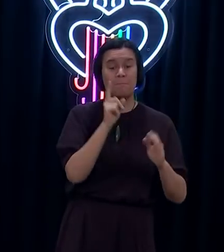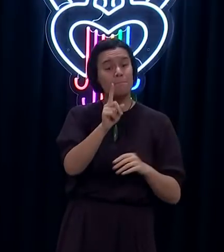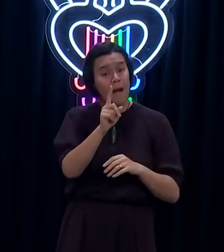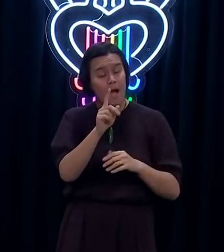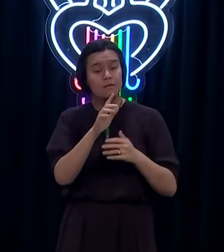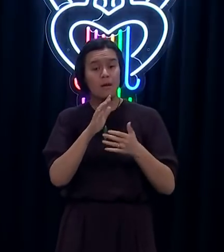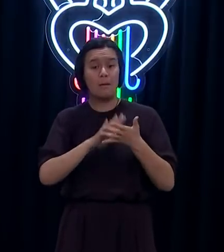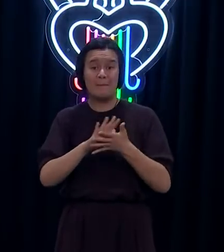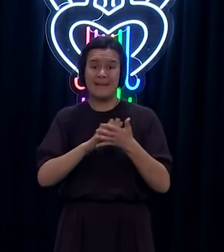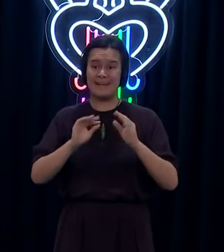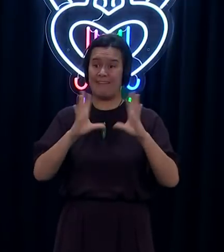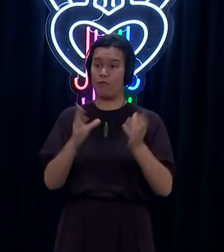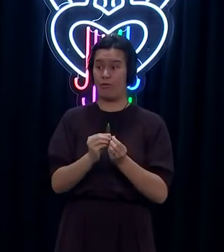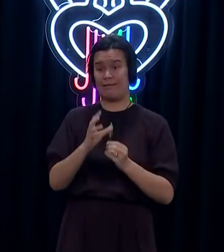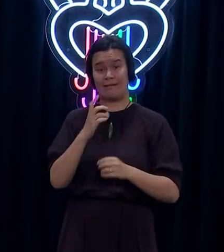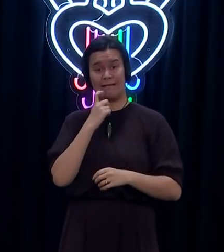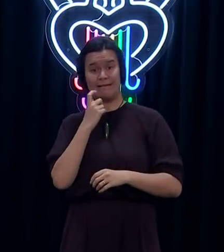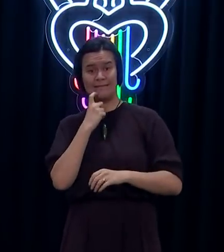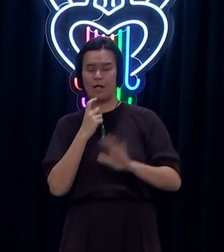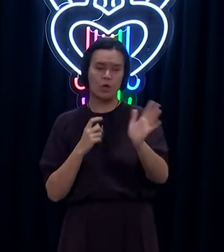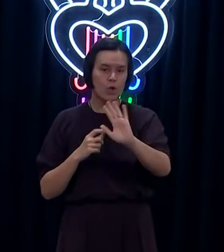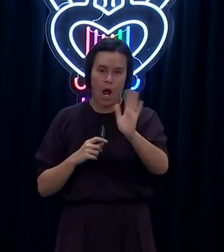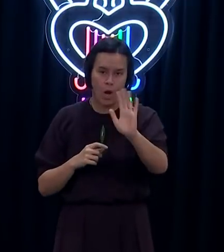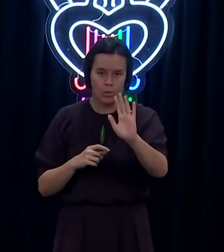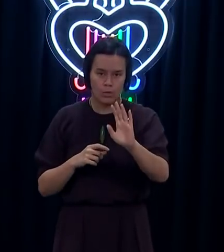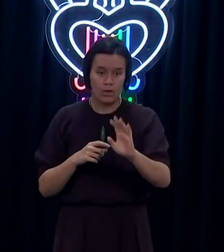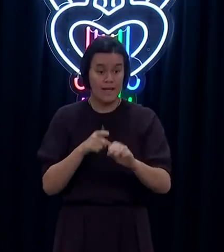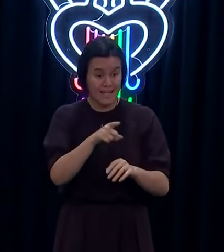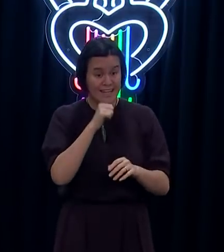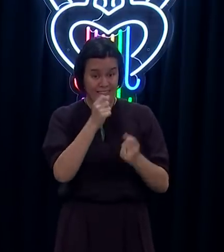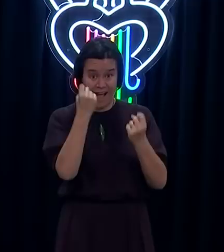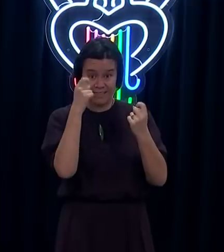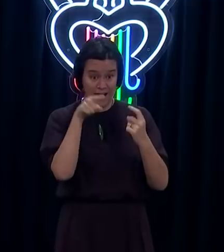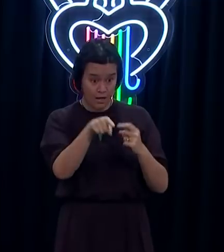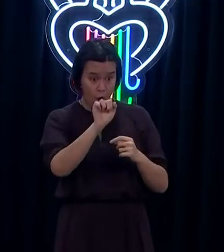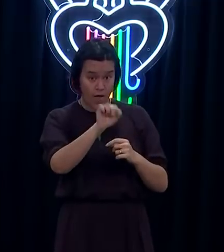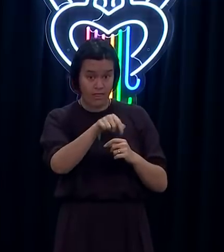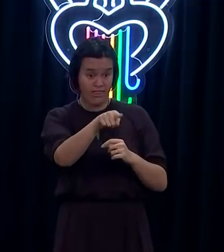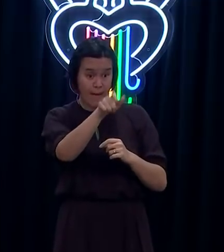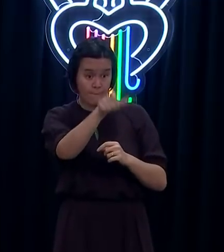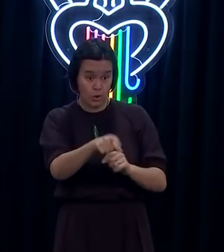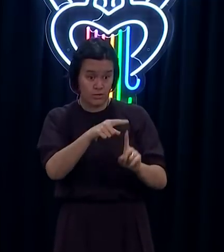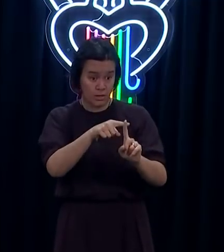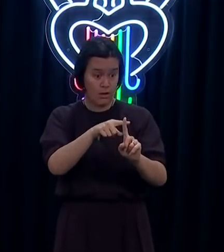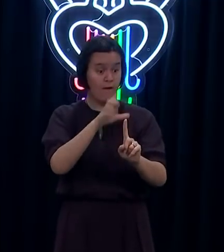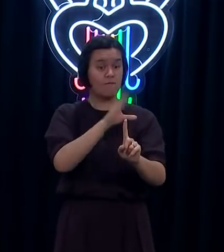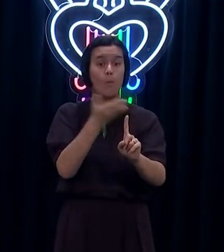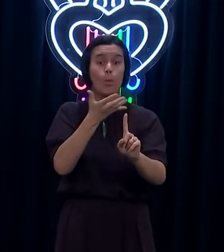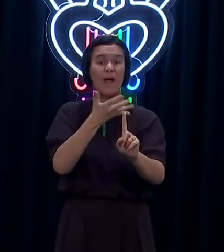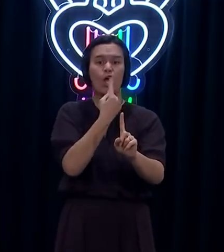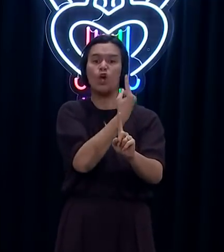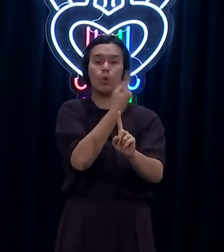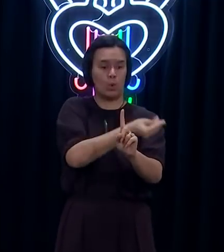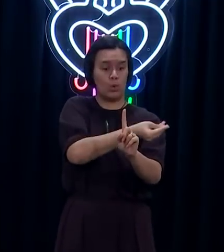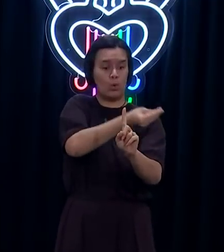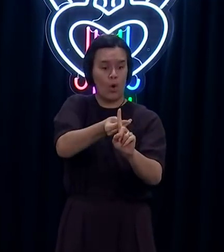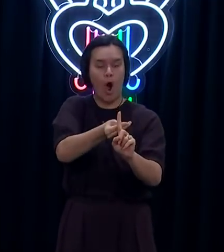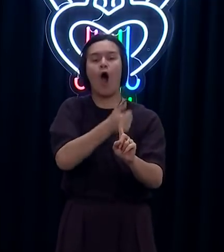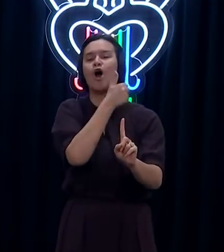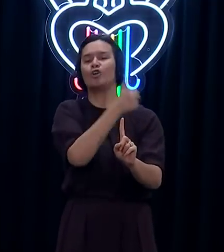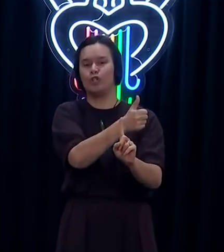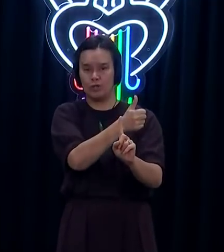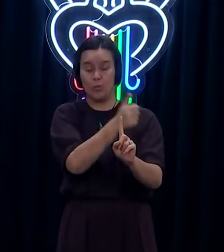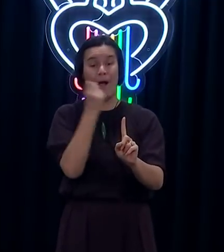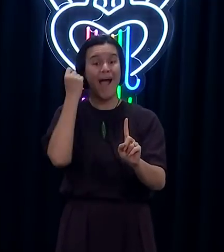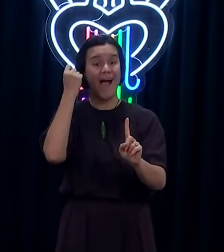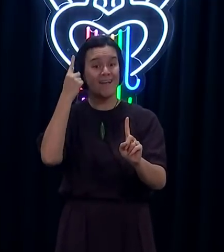While it means we can join the dots, those dots do still produce more cases with more household contacts. It means that